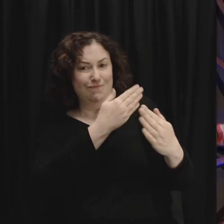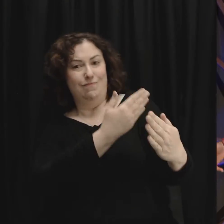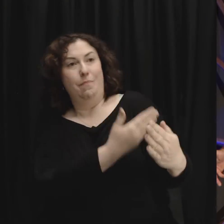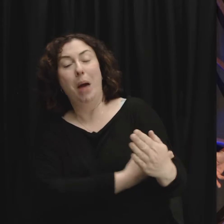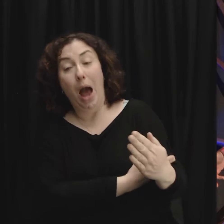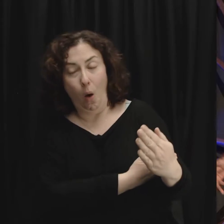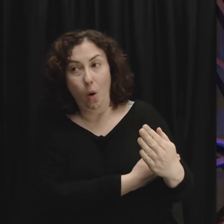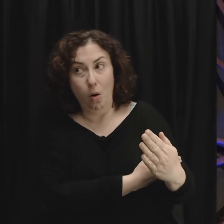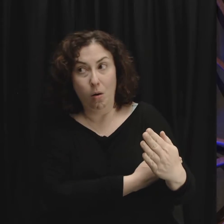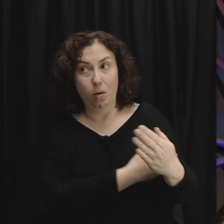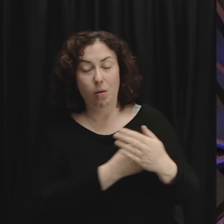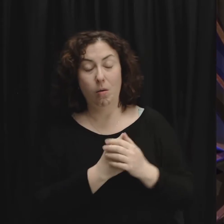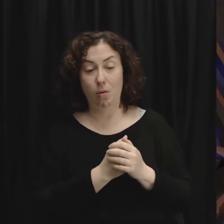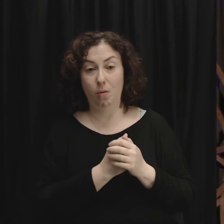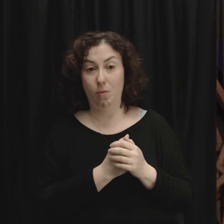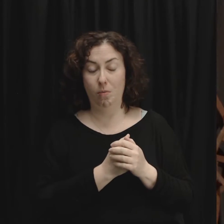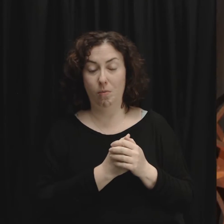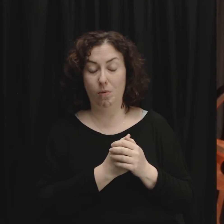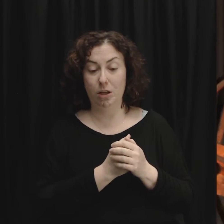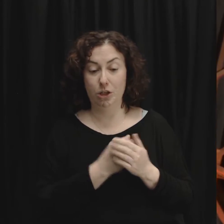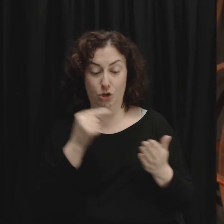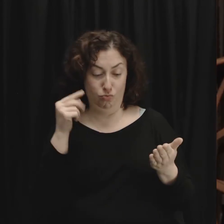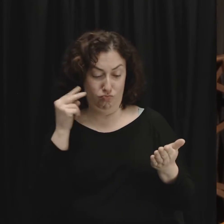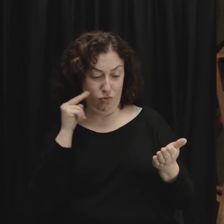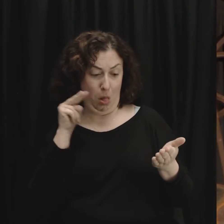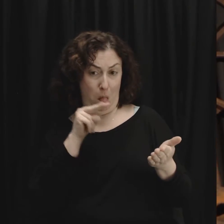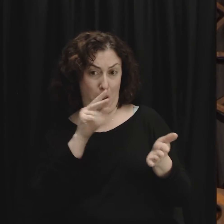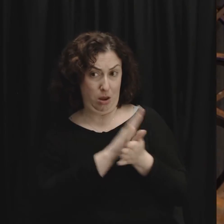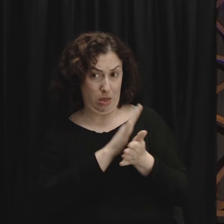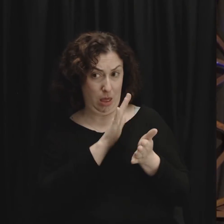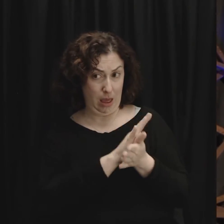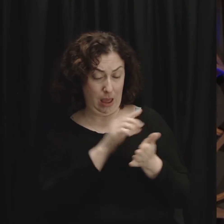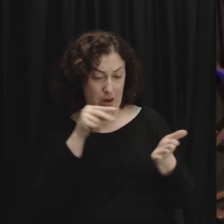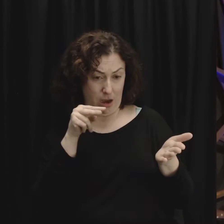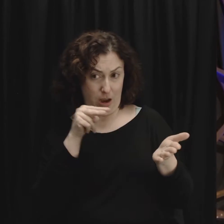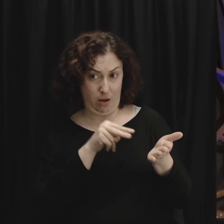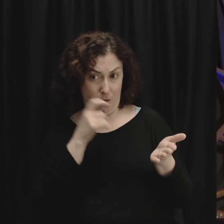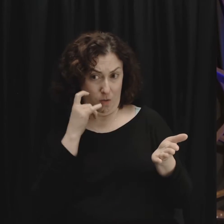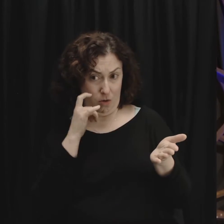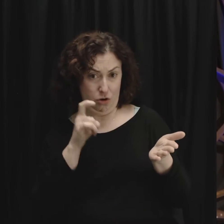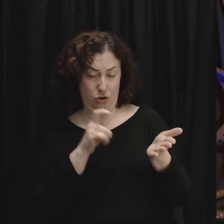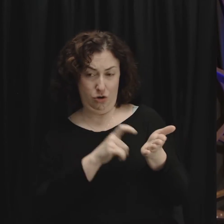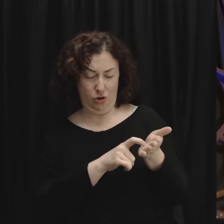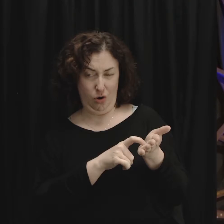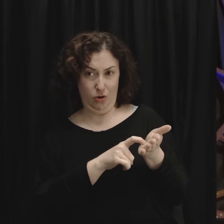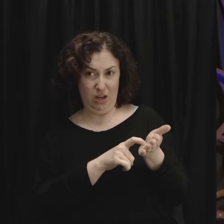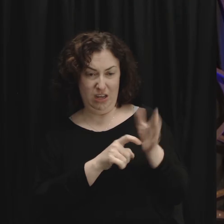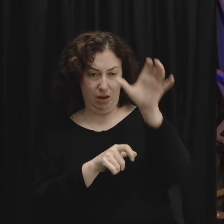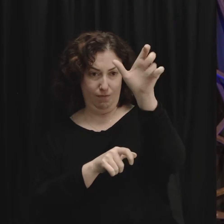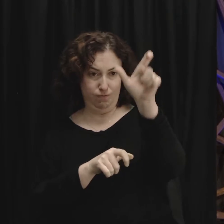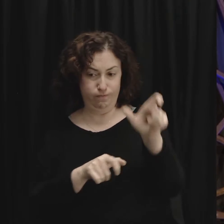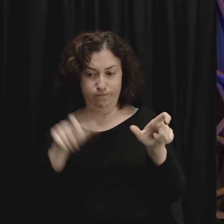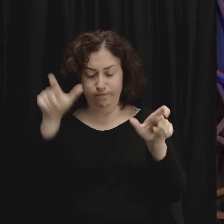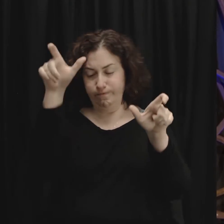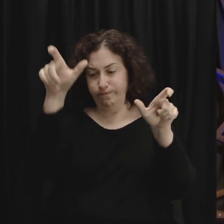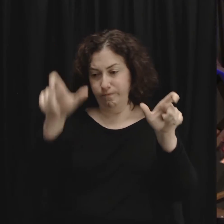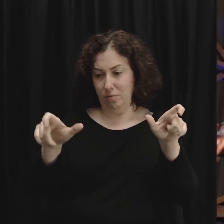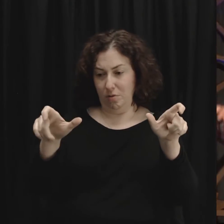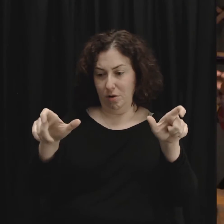the right way. Because as you look at that handout, I've kind of paralleled the two ways. The worldly, old way of dealing with conflict and